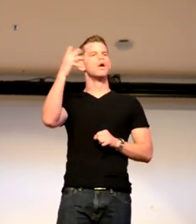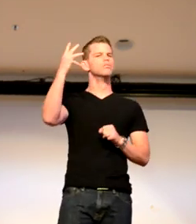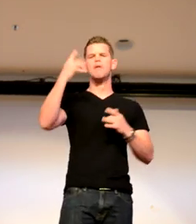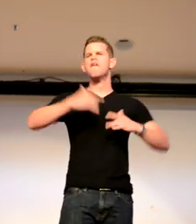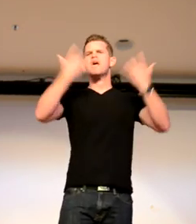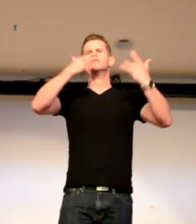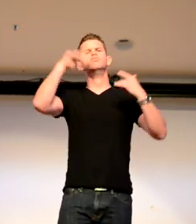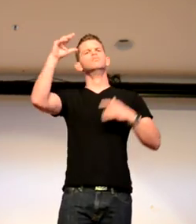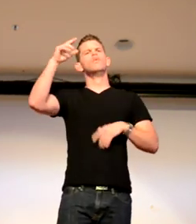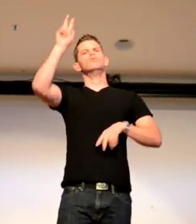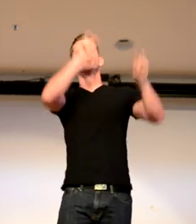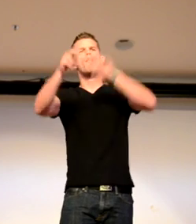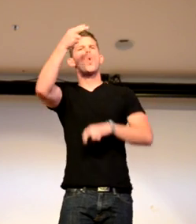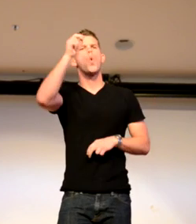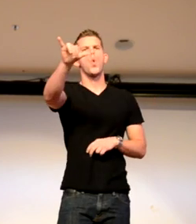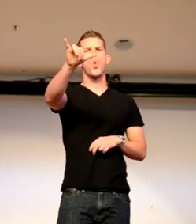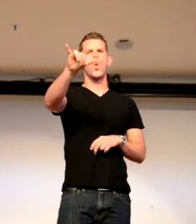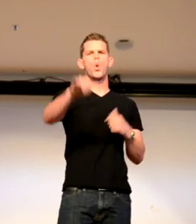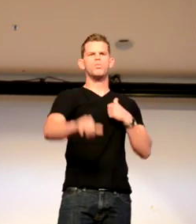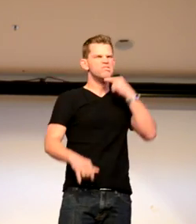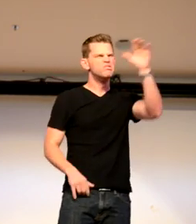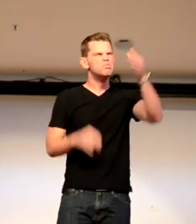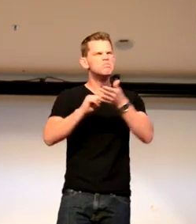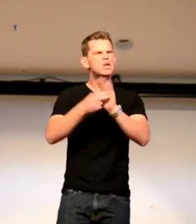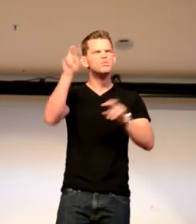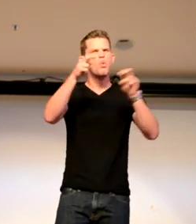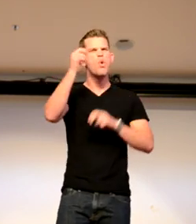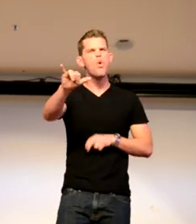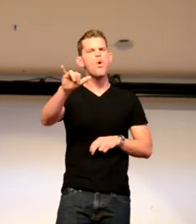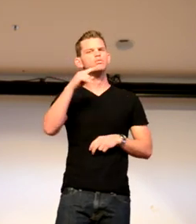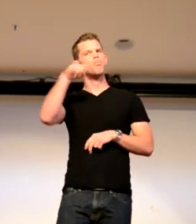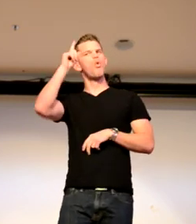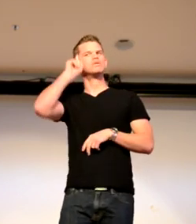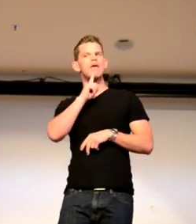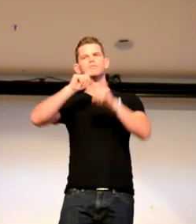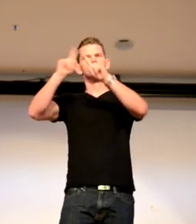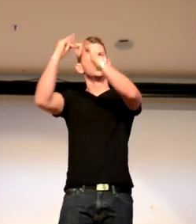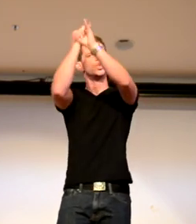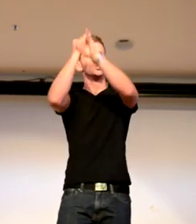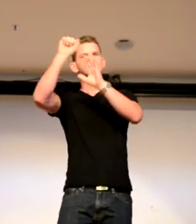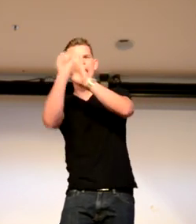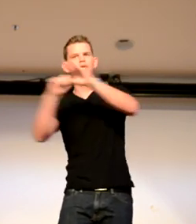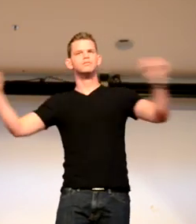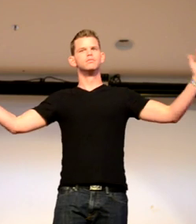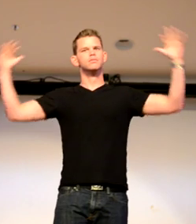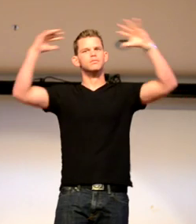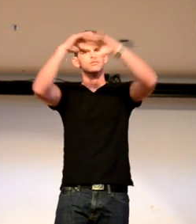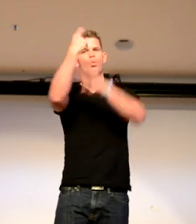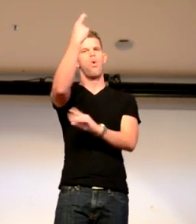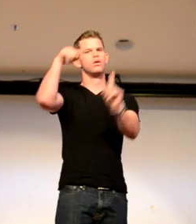Deaf school and there was an event. It was a, it's called Tournament Hoy. And I said, what does that mean, Tournament Hoy? It's with, you know, all the Deaf,